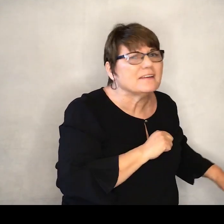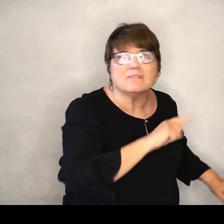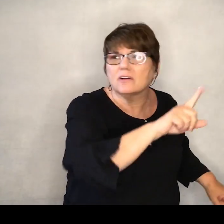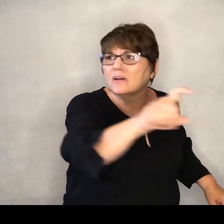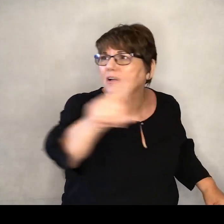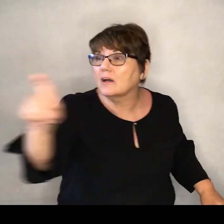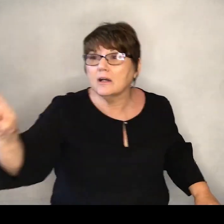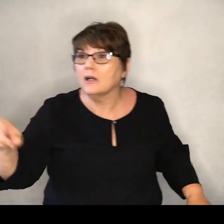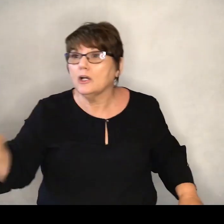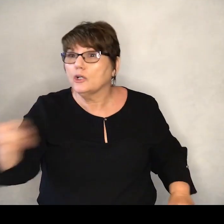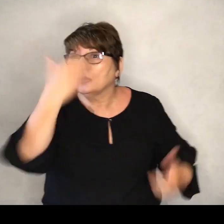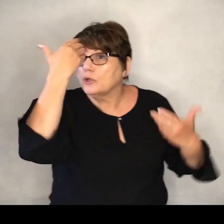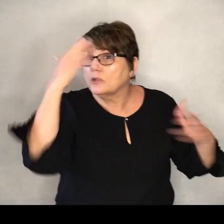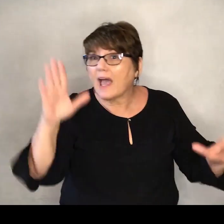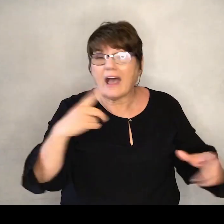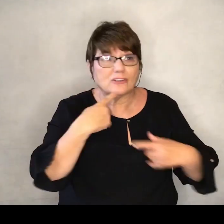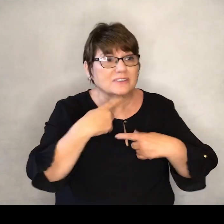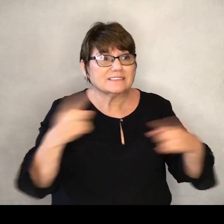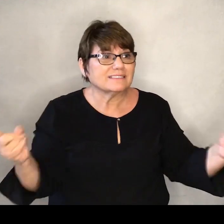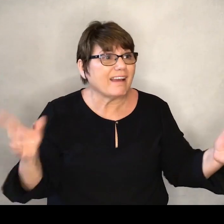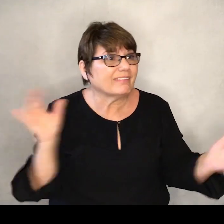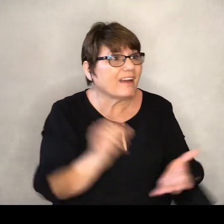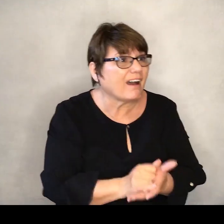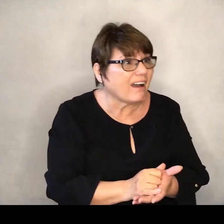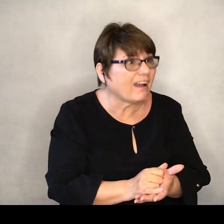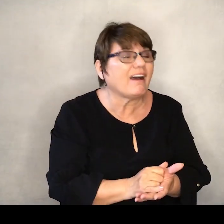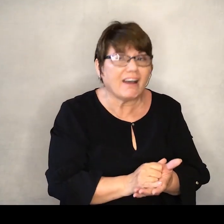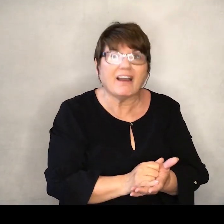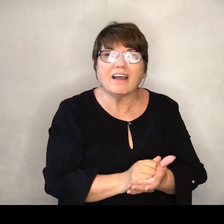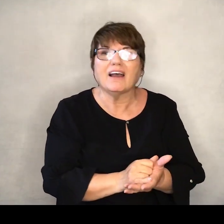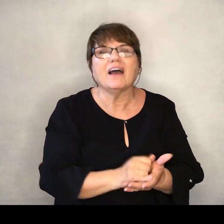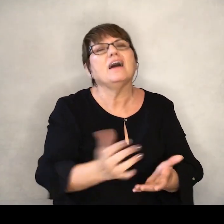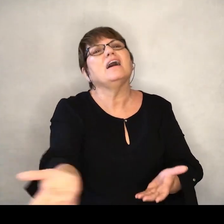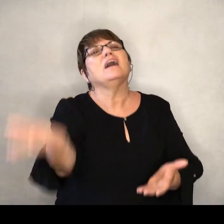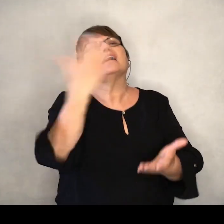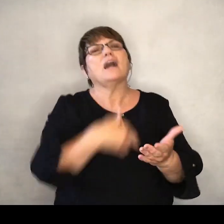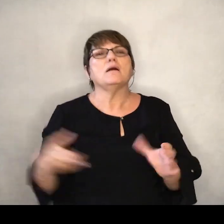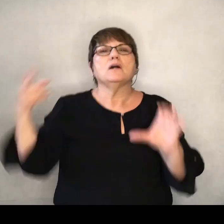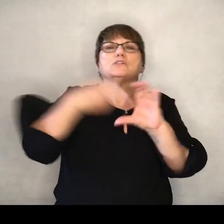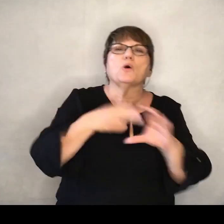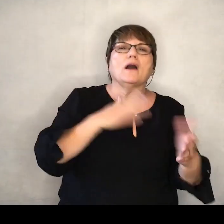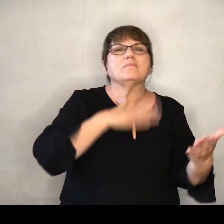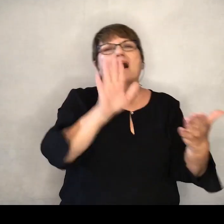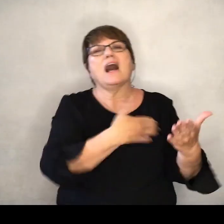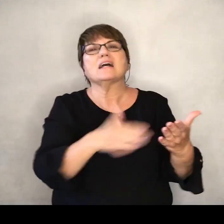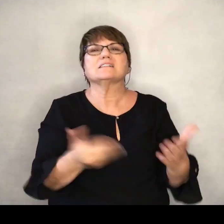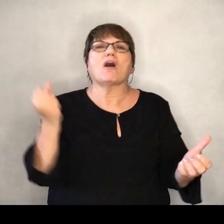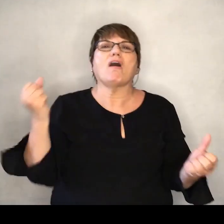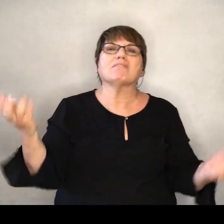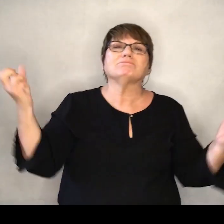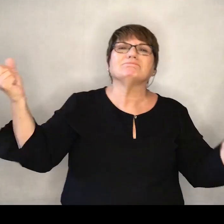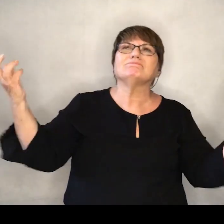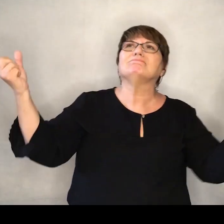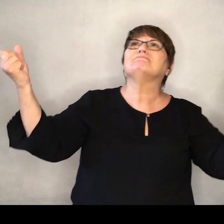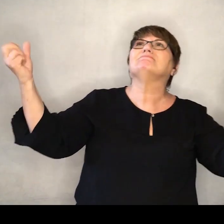if you don't know how to say it, sing along with me.